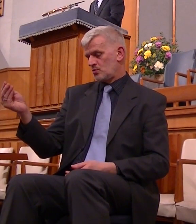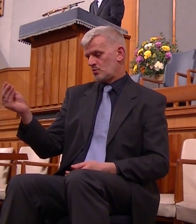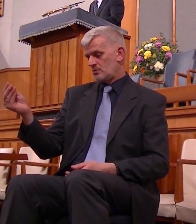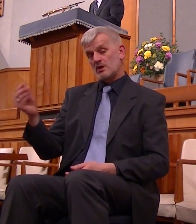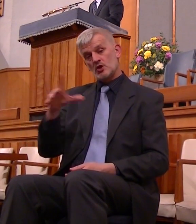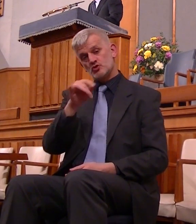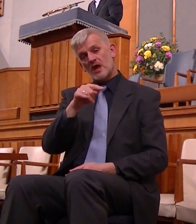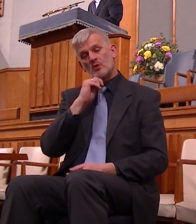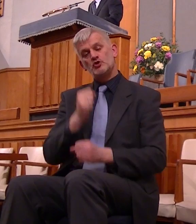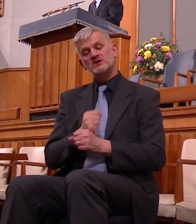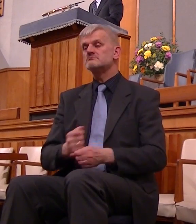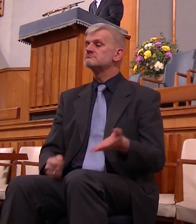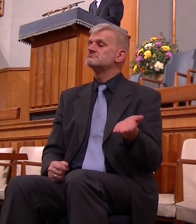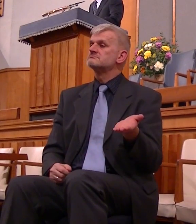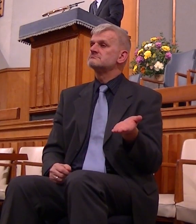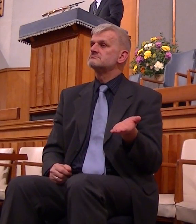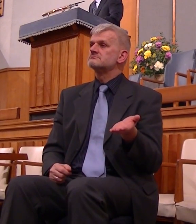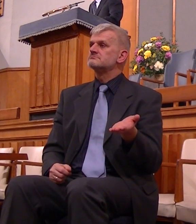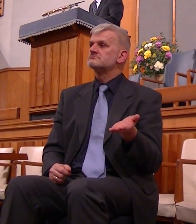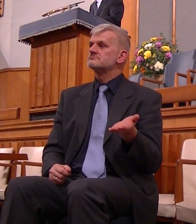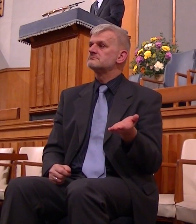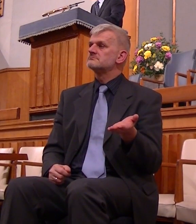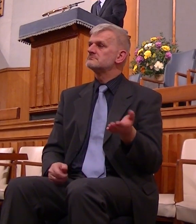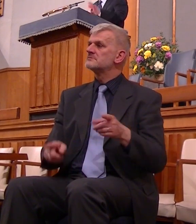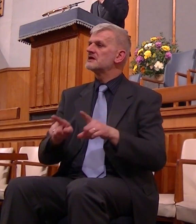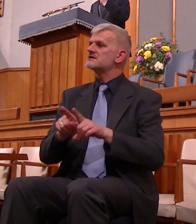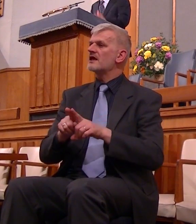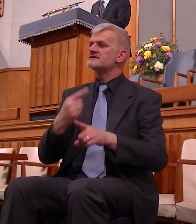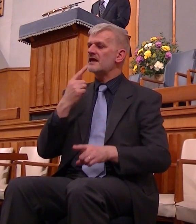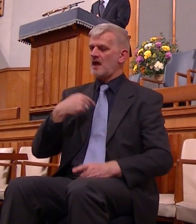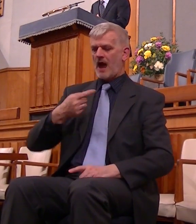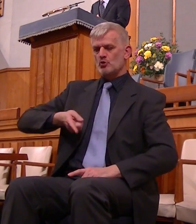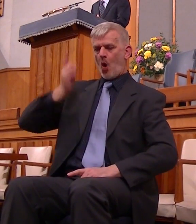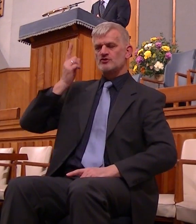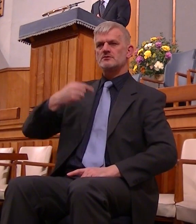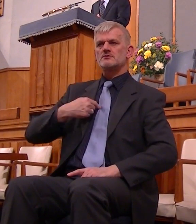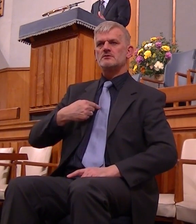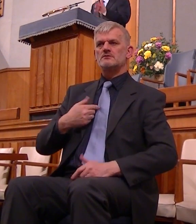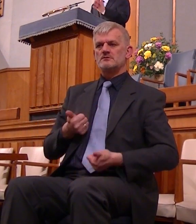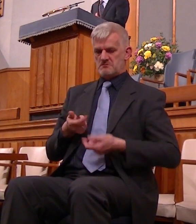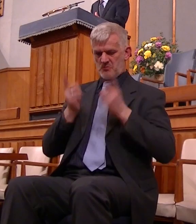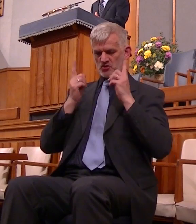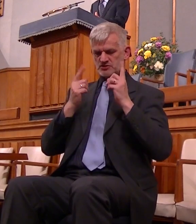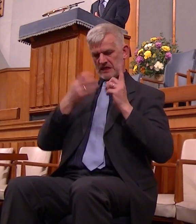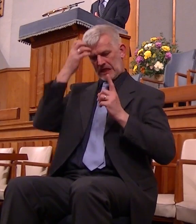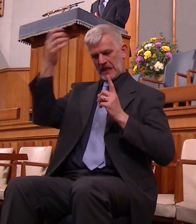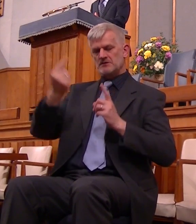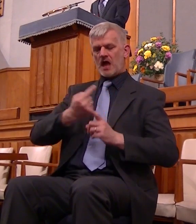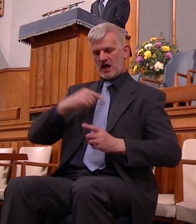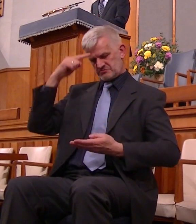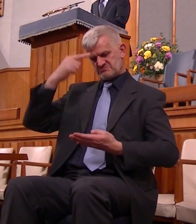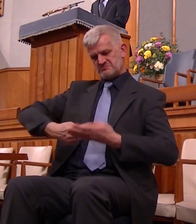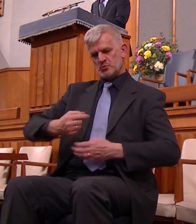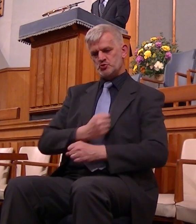do it actually it's a way of saying I am my own God I am sovereign in my life I will determine